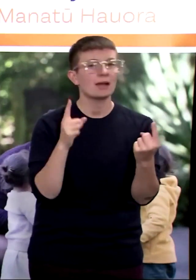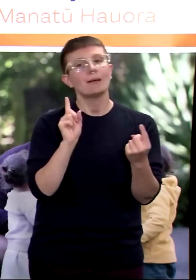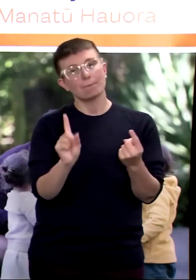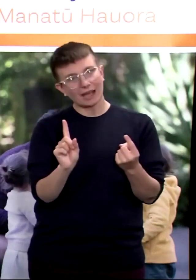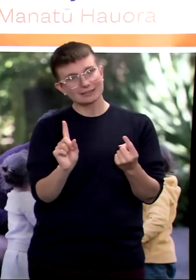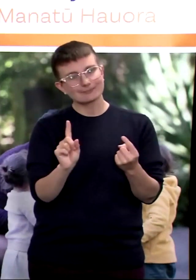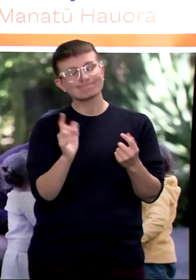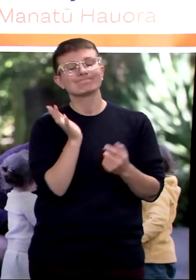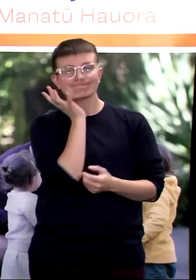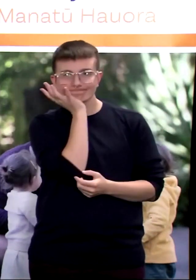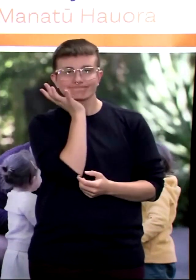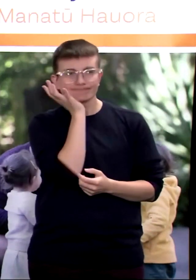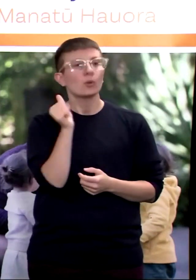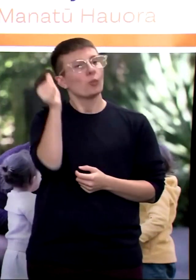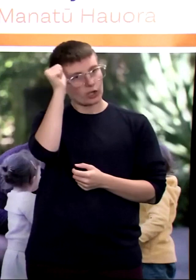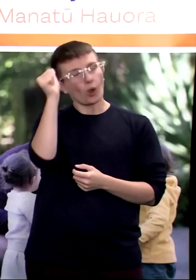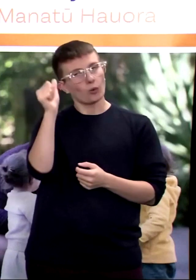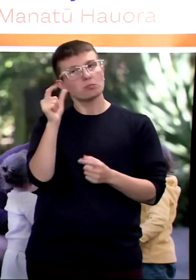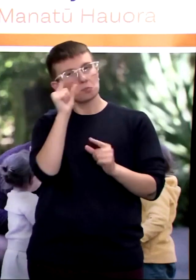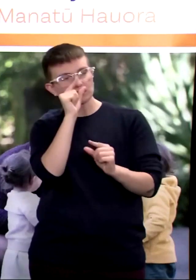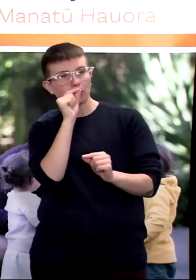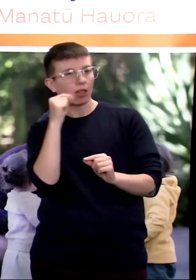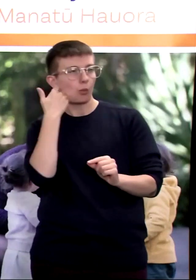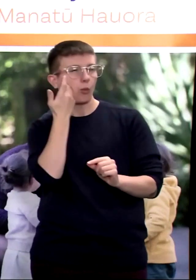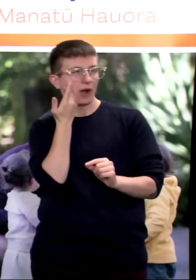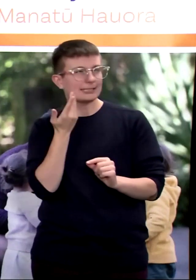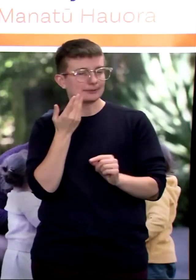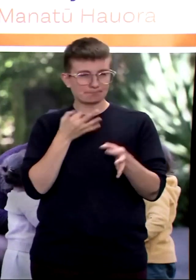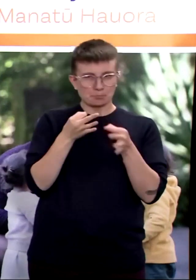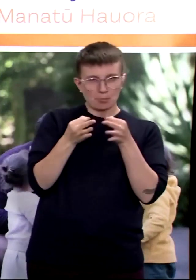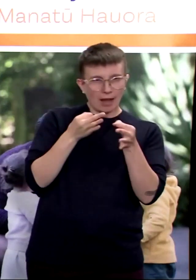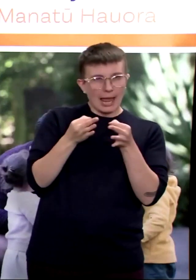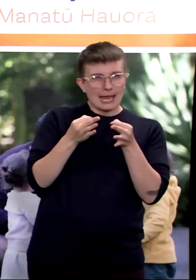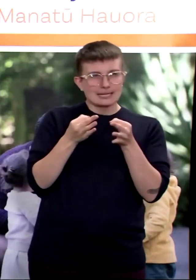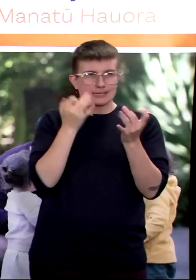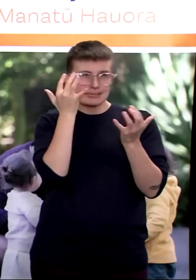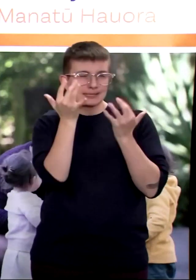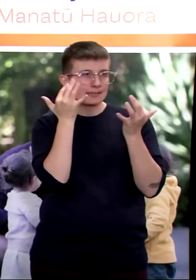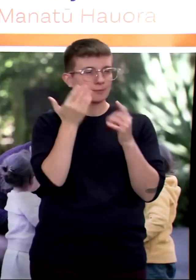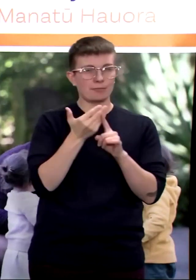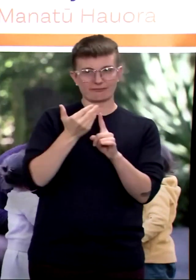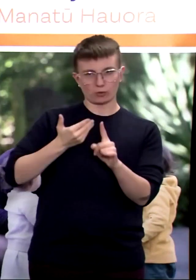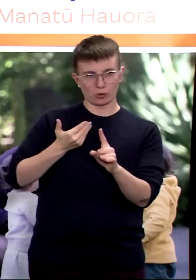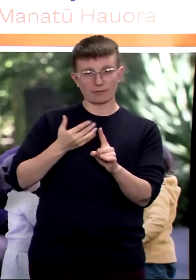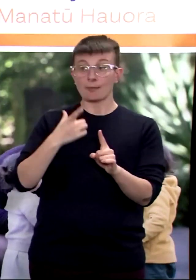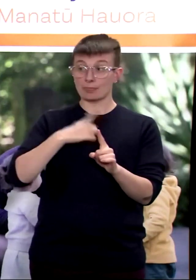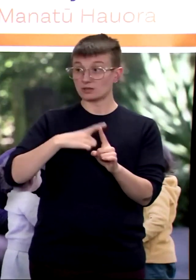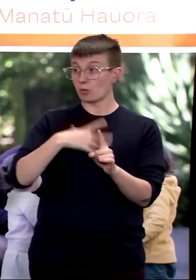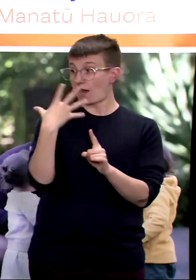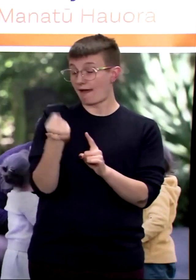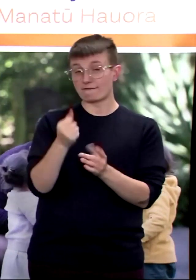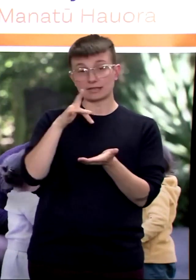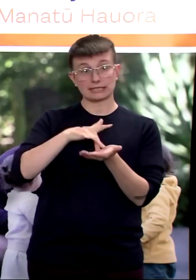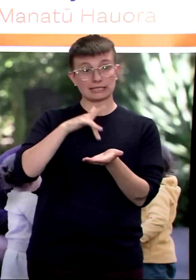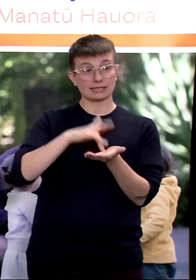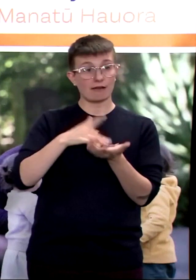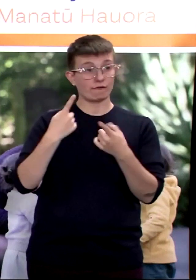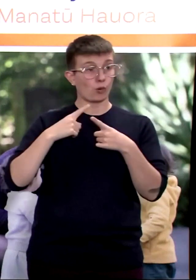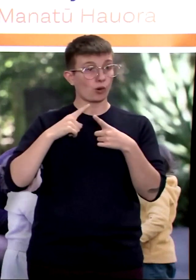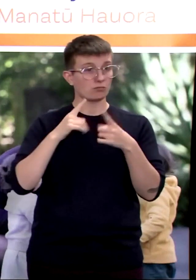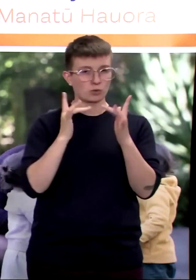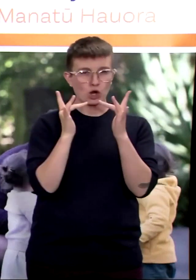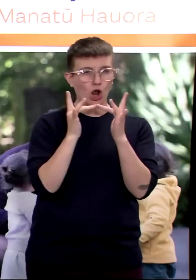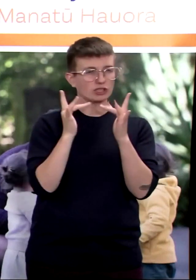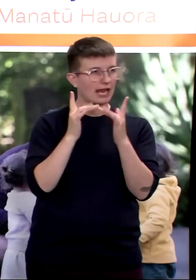we have geared up and continue to gear up our contact tracing at a local level and national capacity and